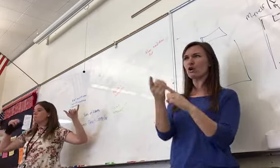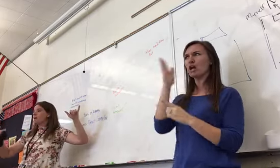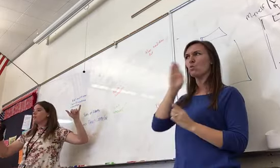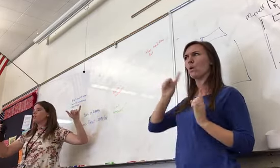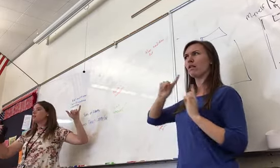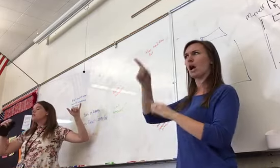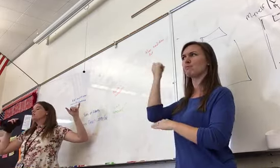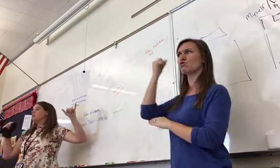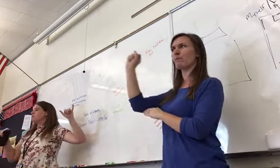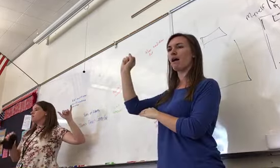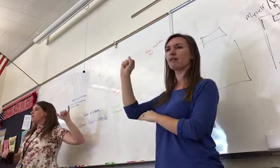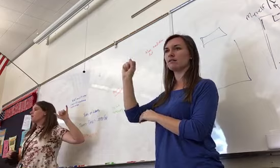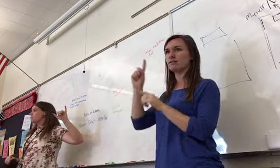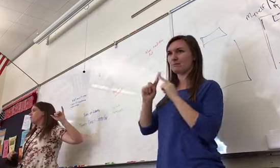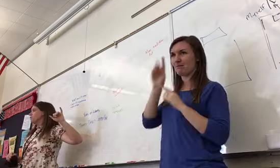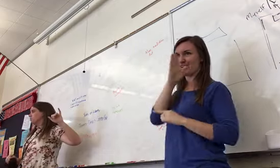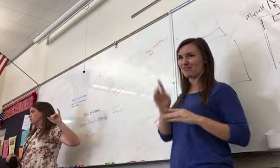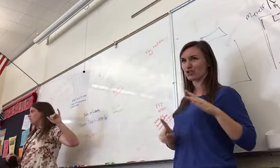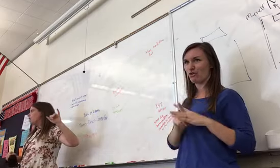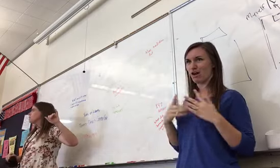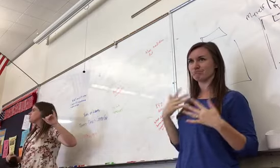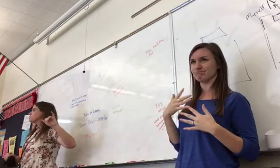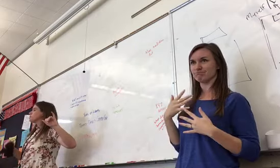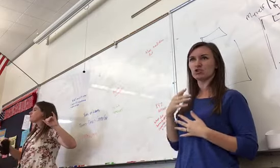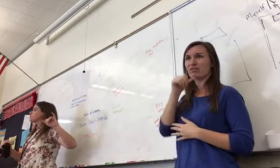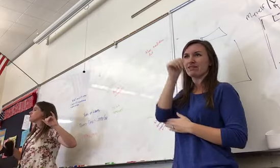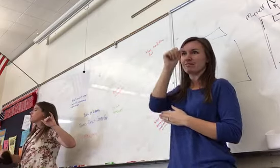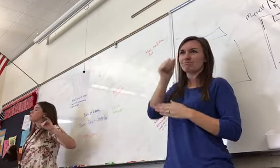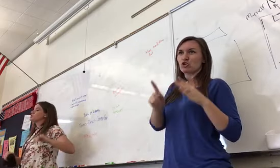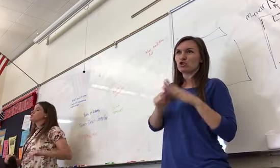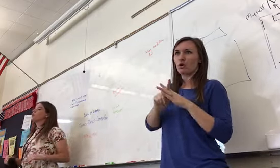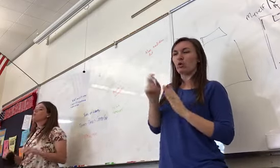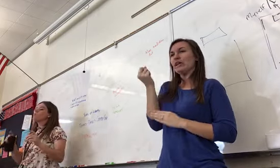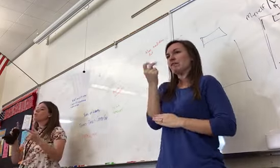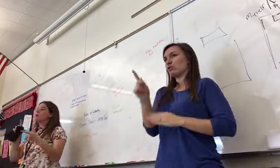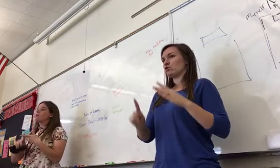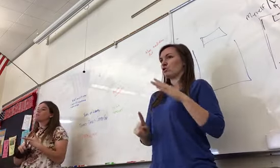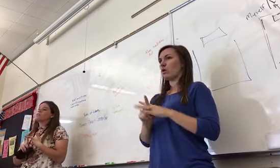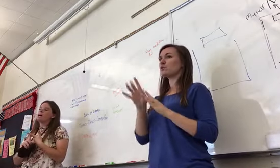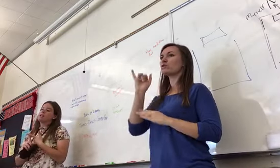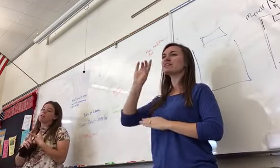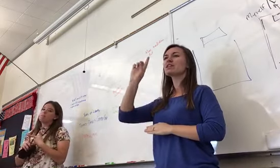rebellion, in the American Revolution. So this is the first attempt at showing we're angry at our